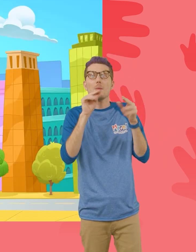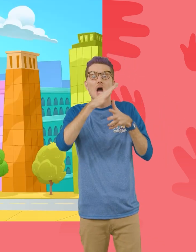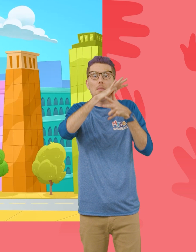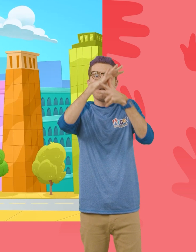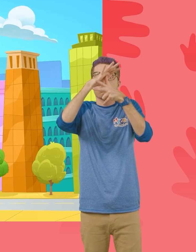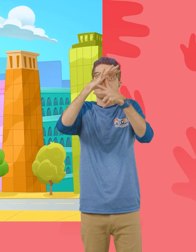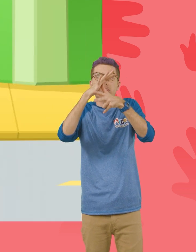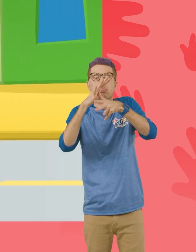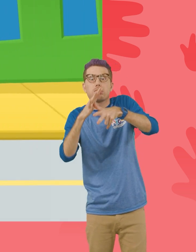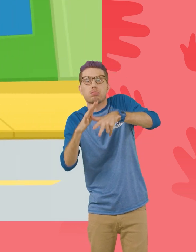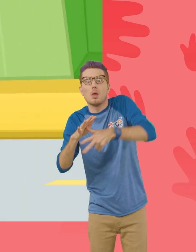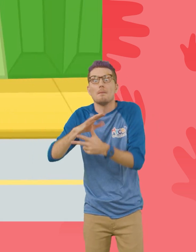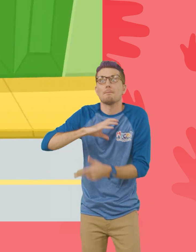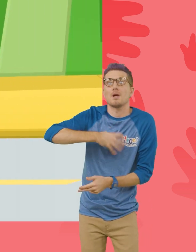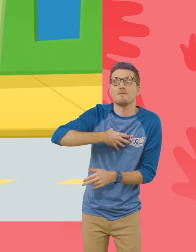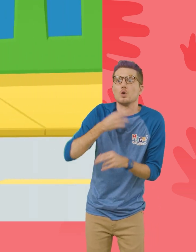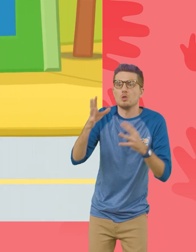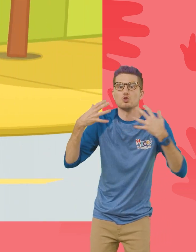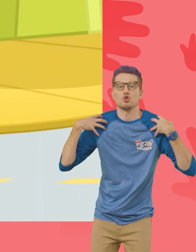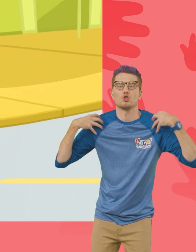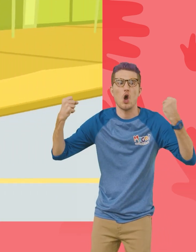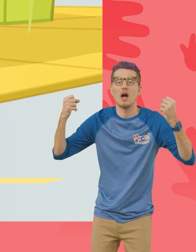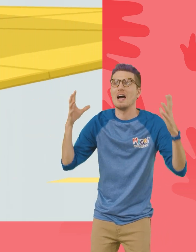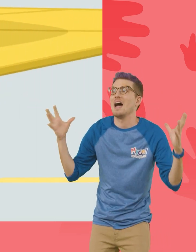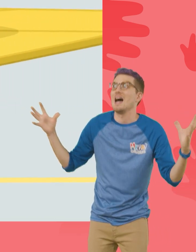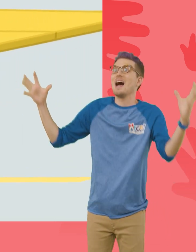falling! Morphle, use your strong arms to catch it!